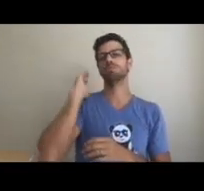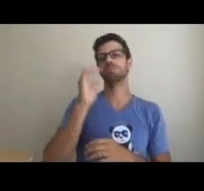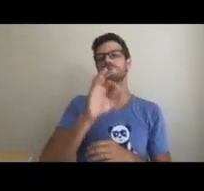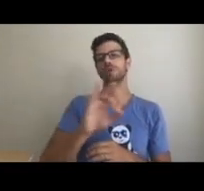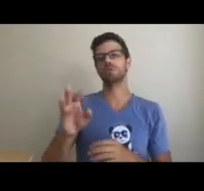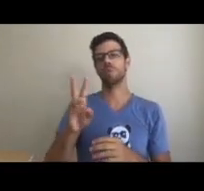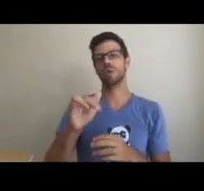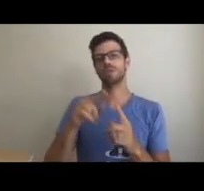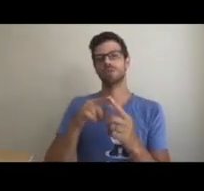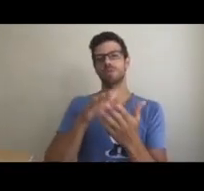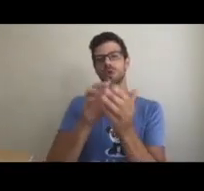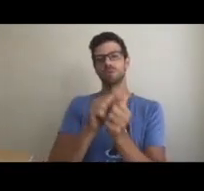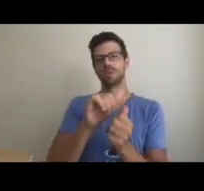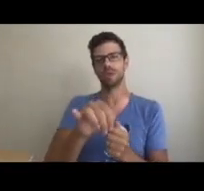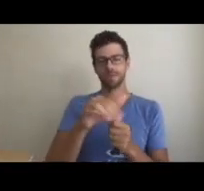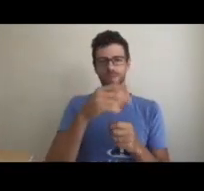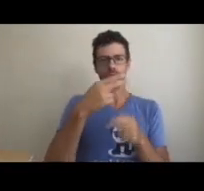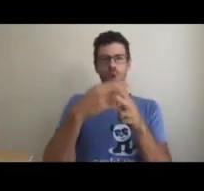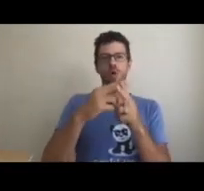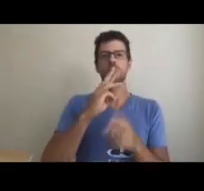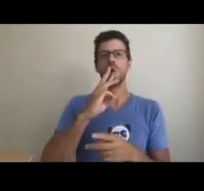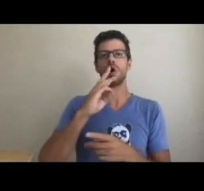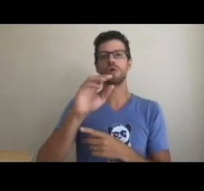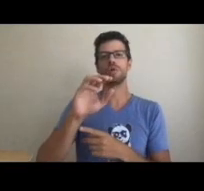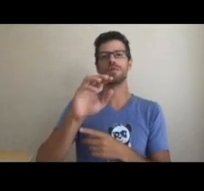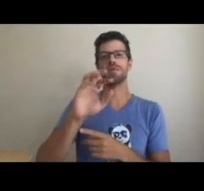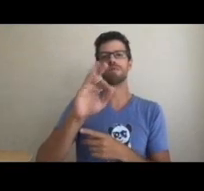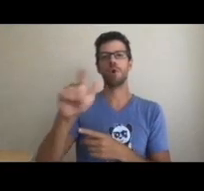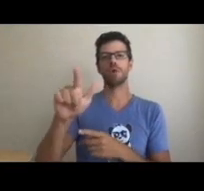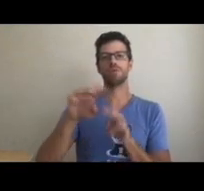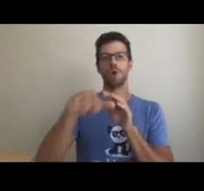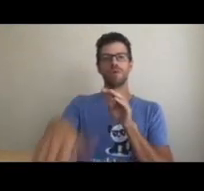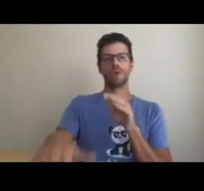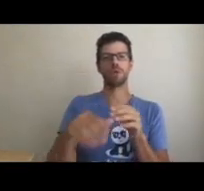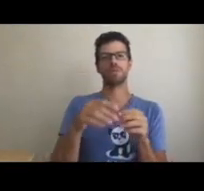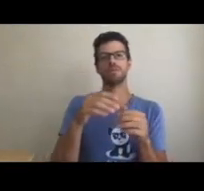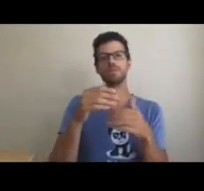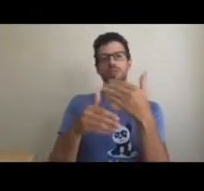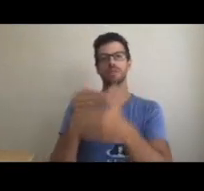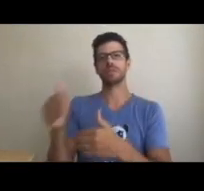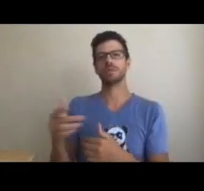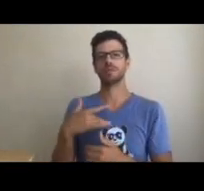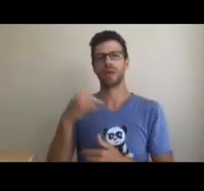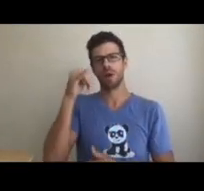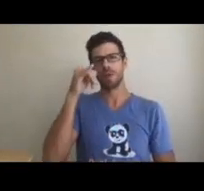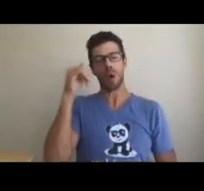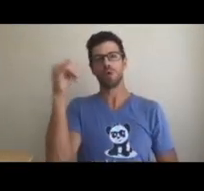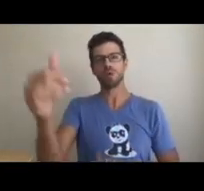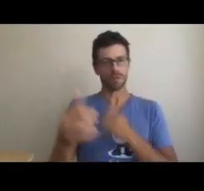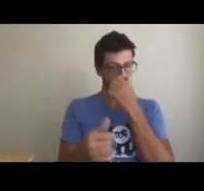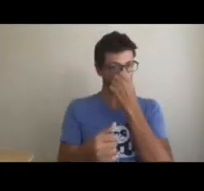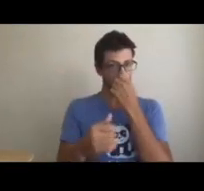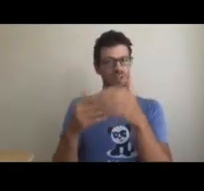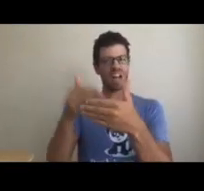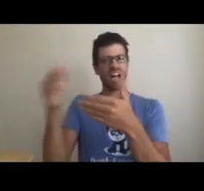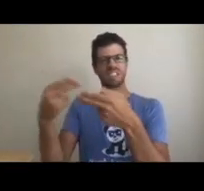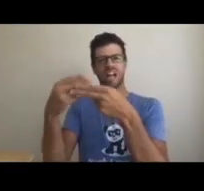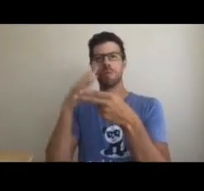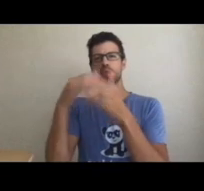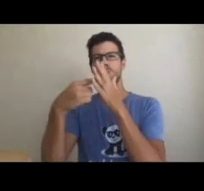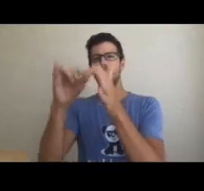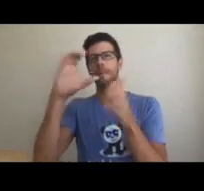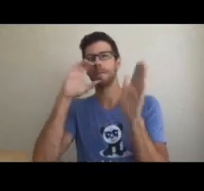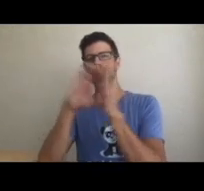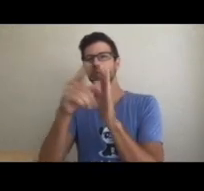expectations of this customer could go on and on. That's an example of the old-fashioned way to approach the design process.